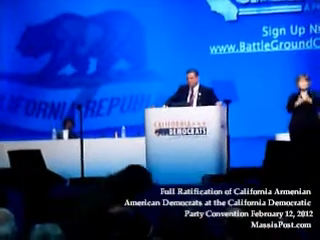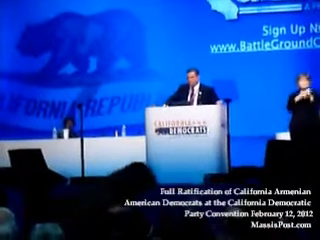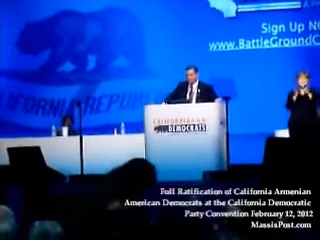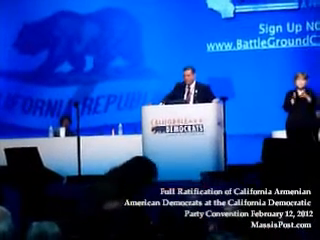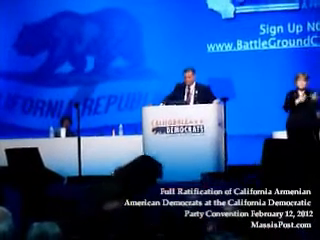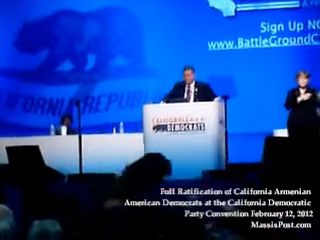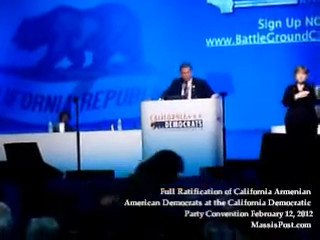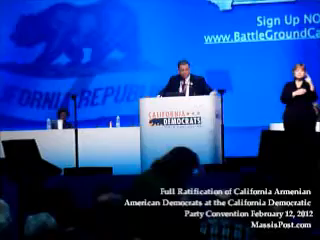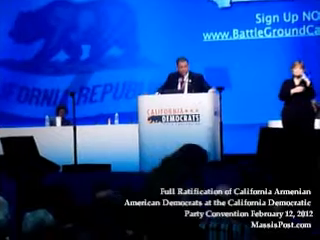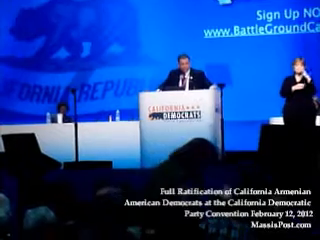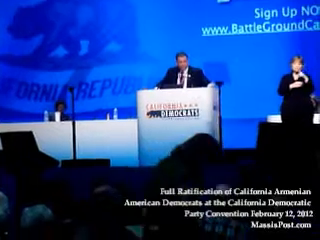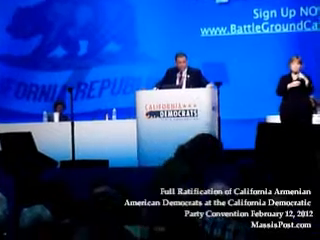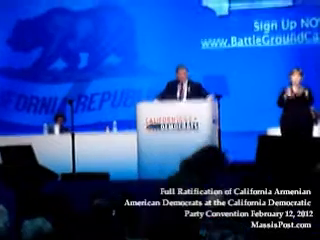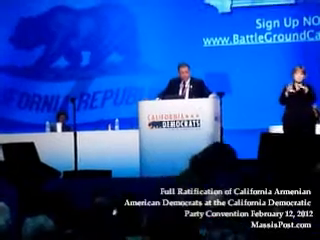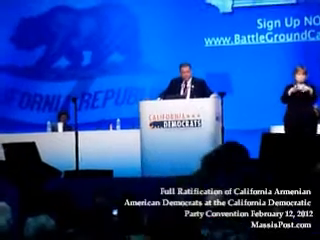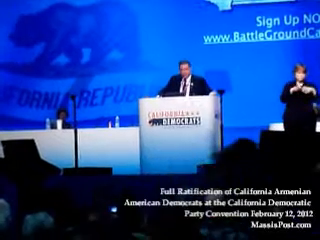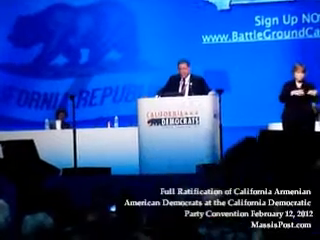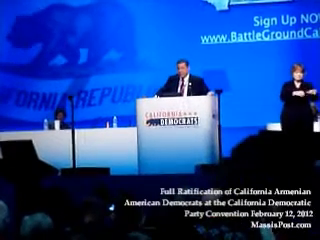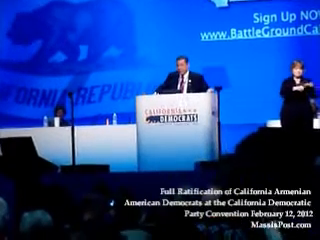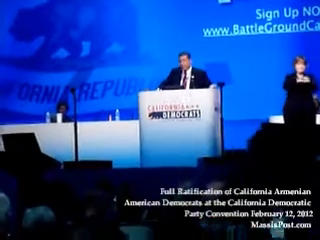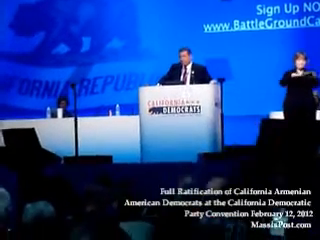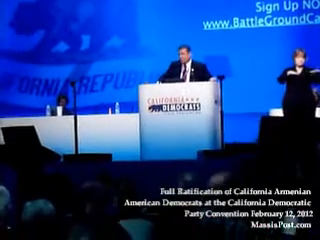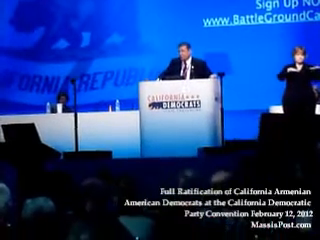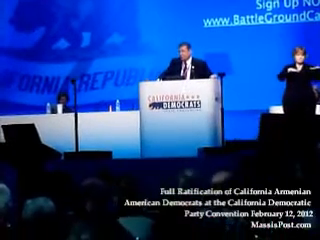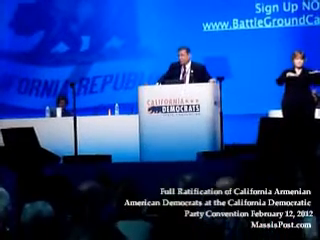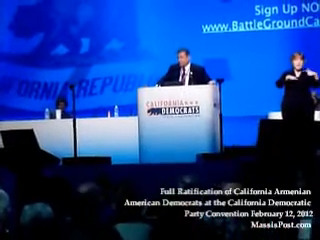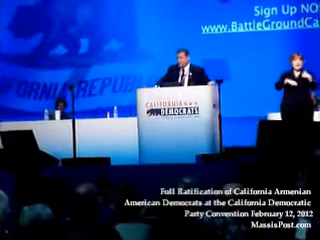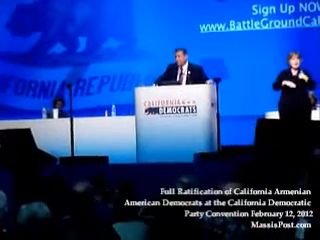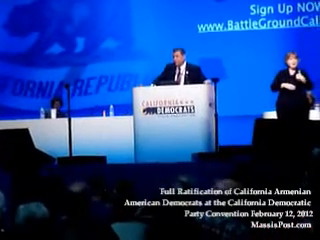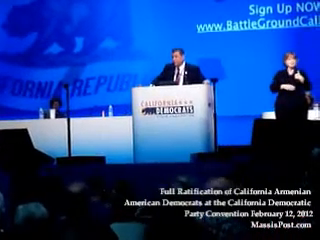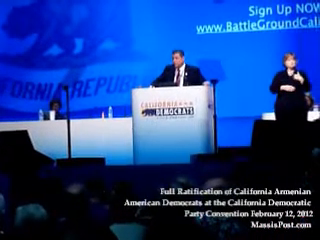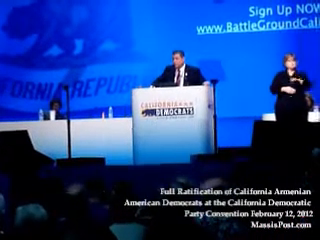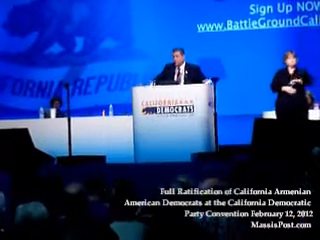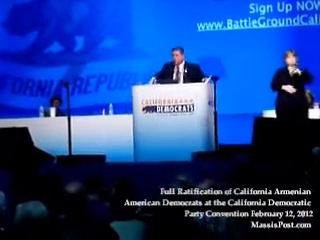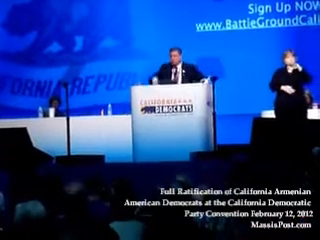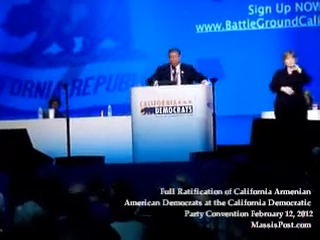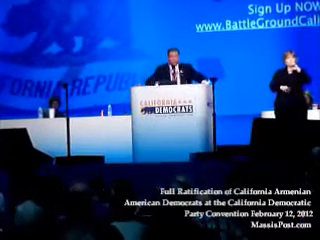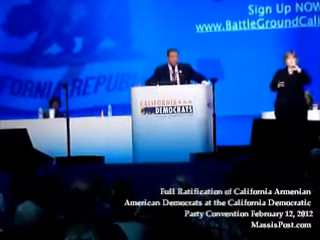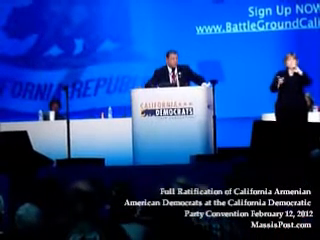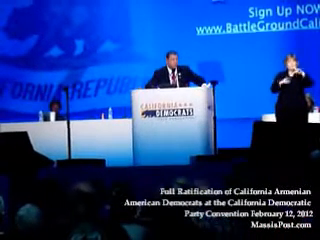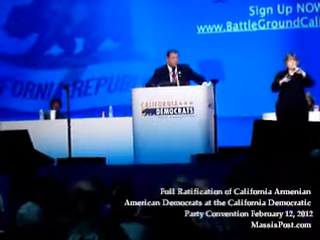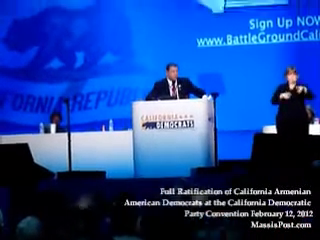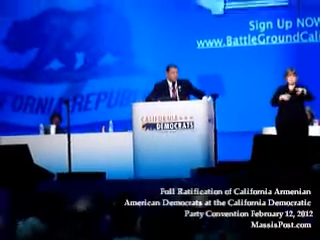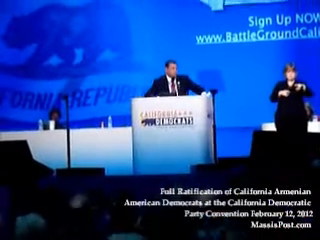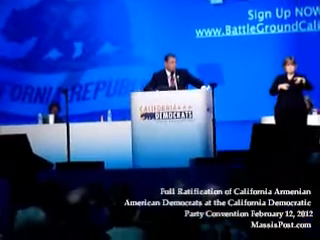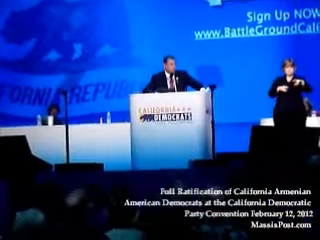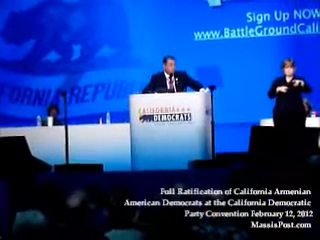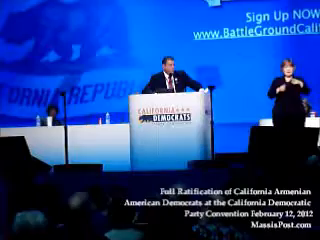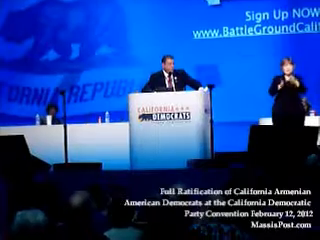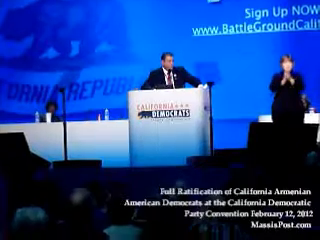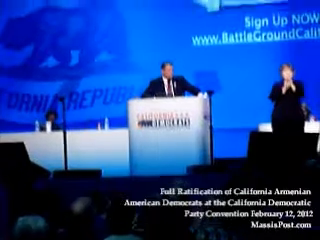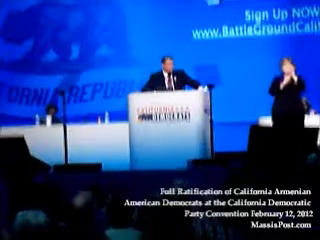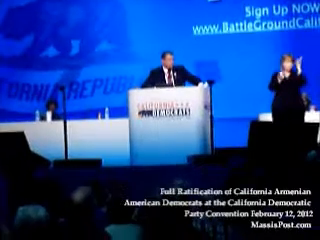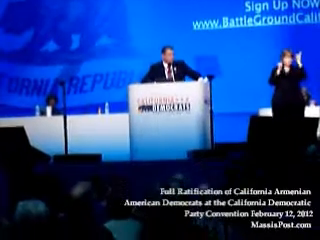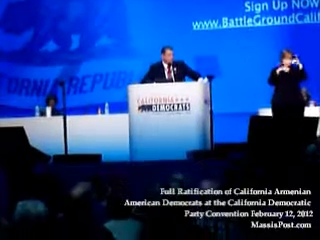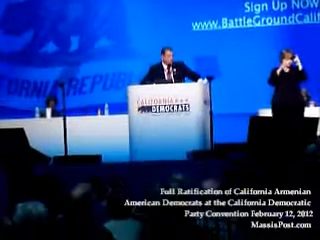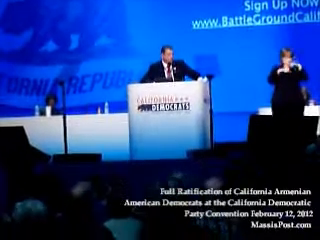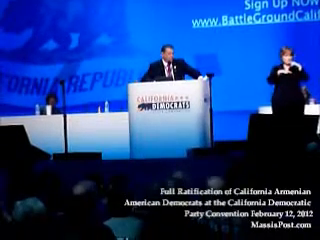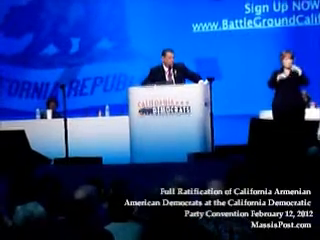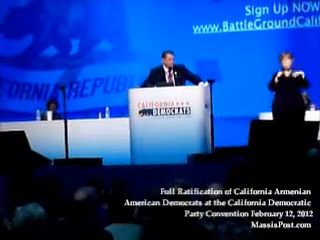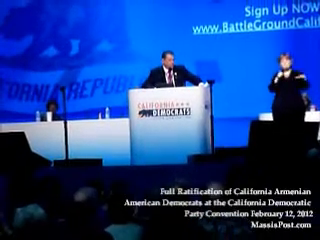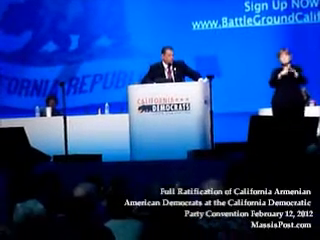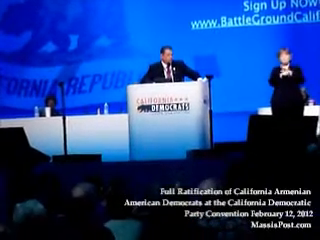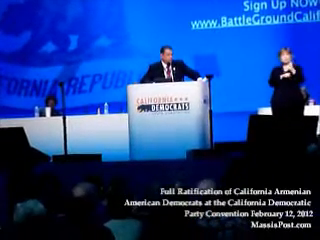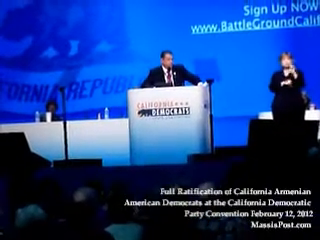at the precinct level everywhere across the state. I am proud to report and ask for your consent for a full charter